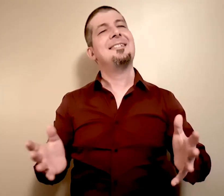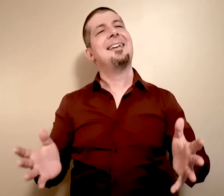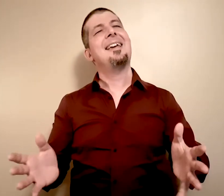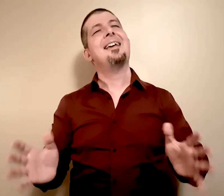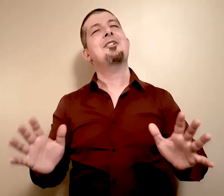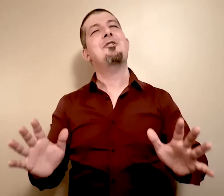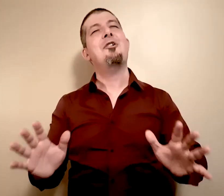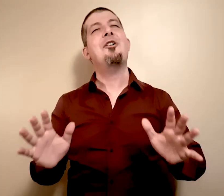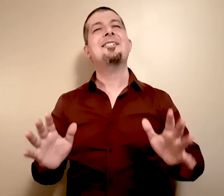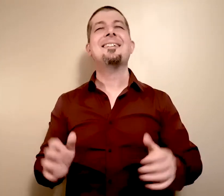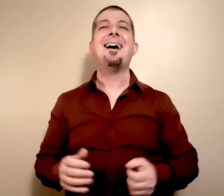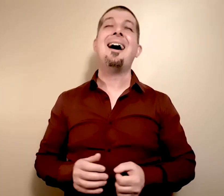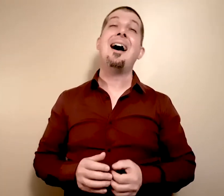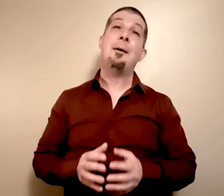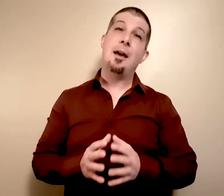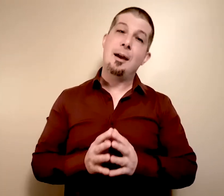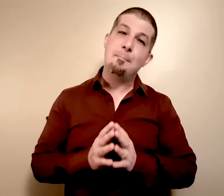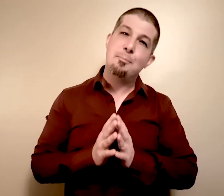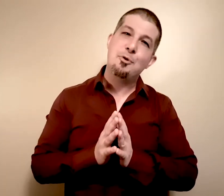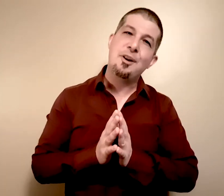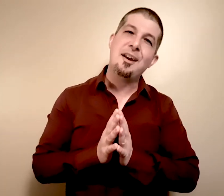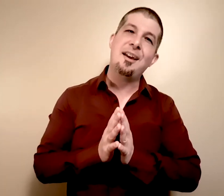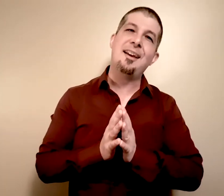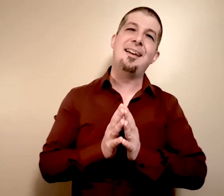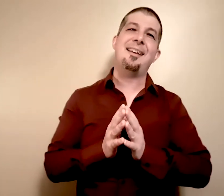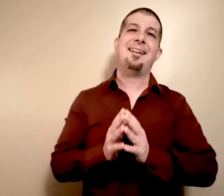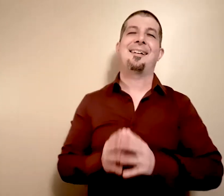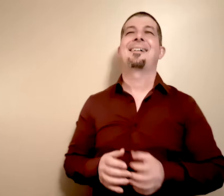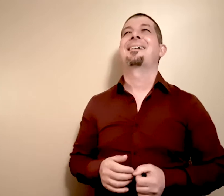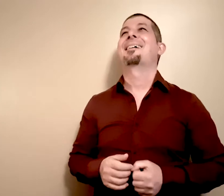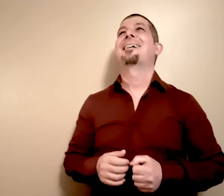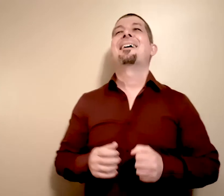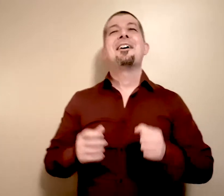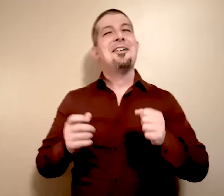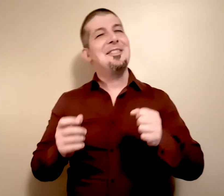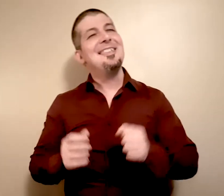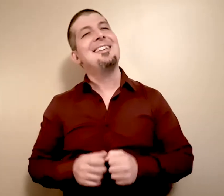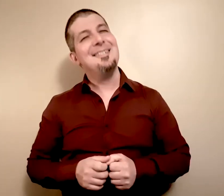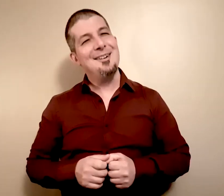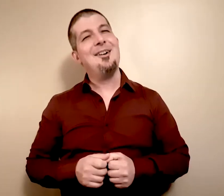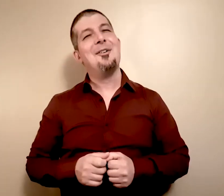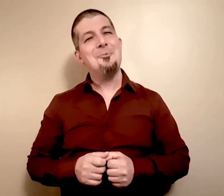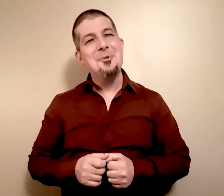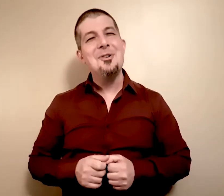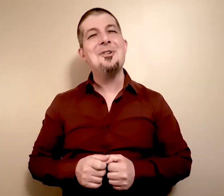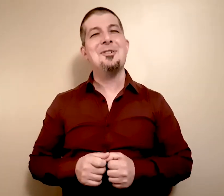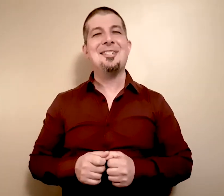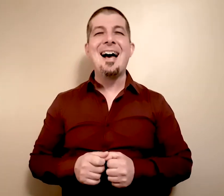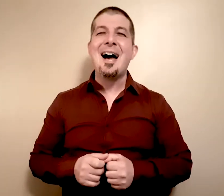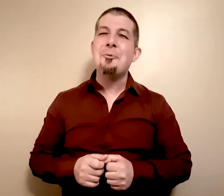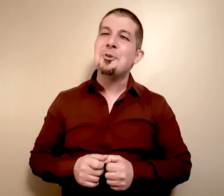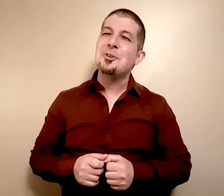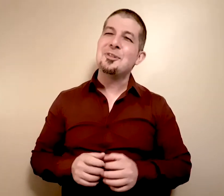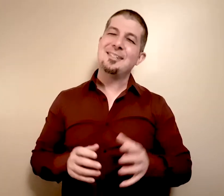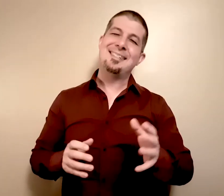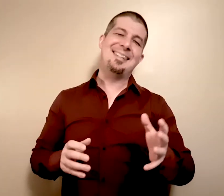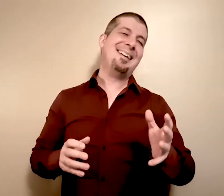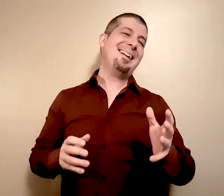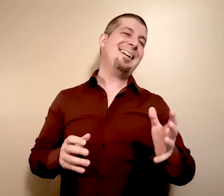Take your time and pray. These are the words I would say.